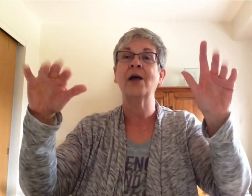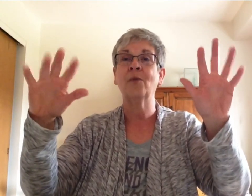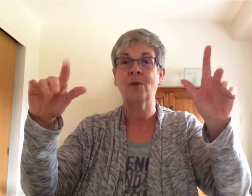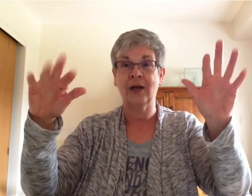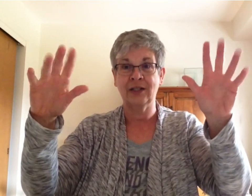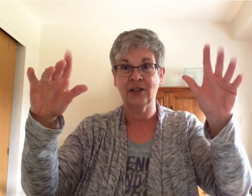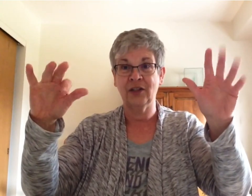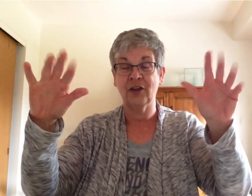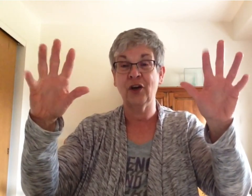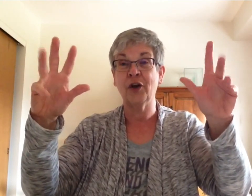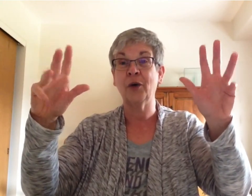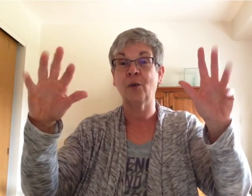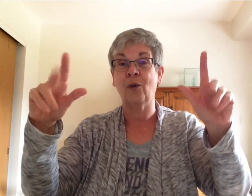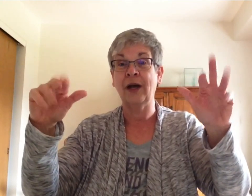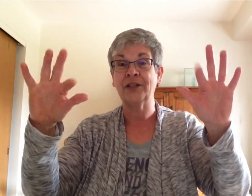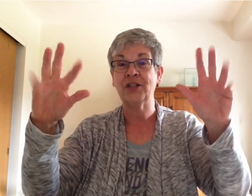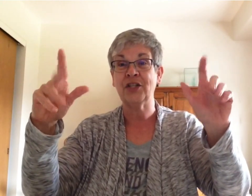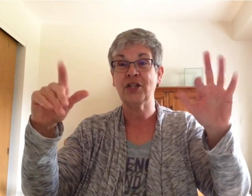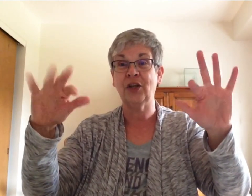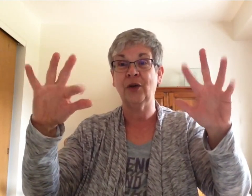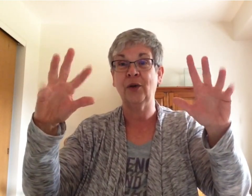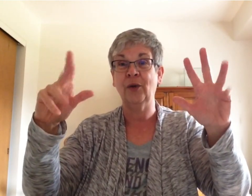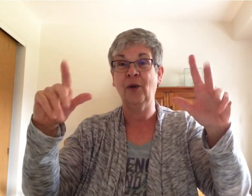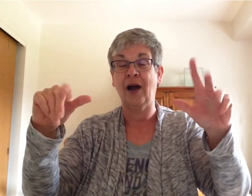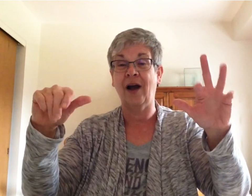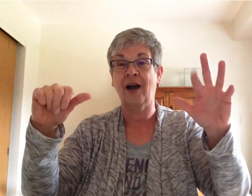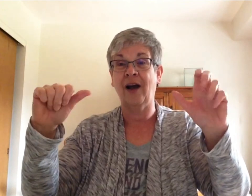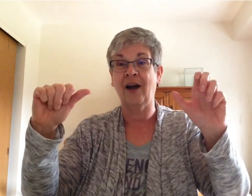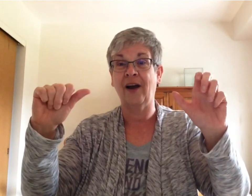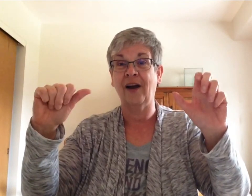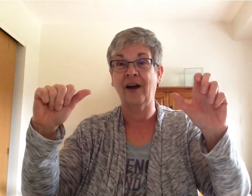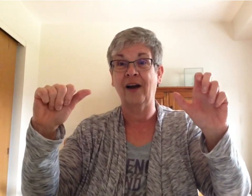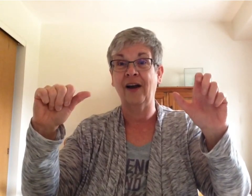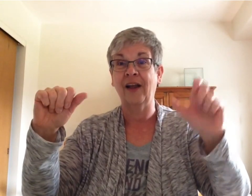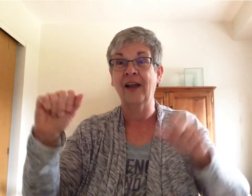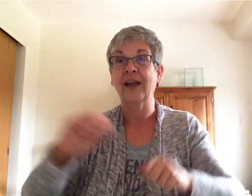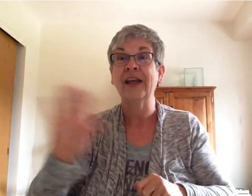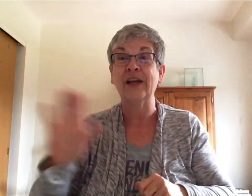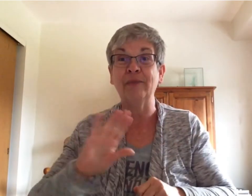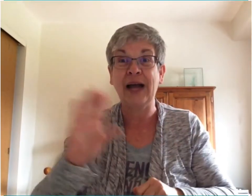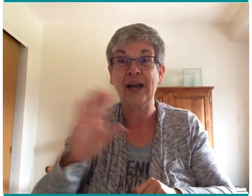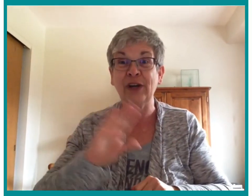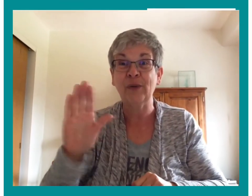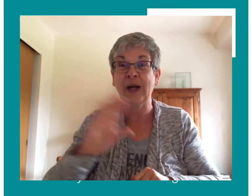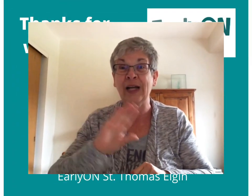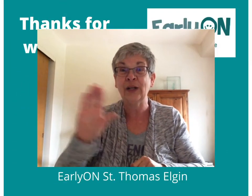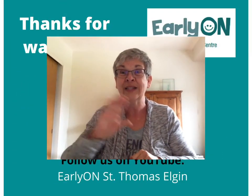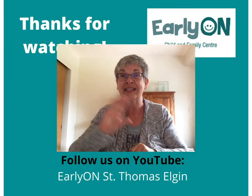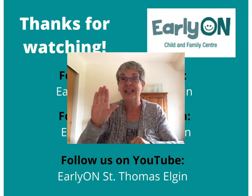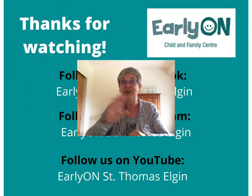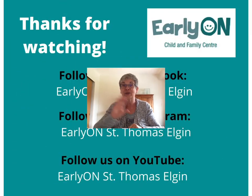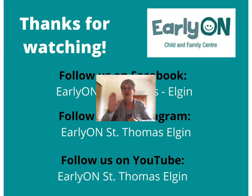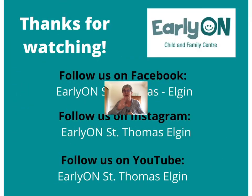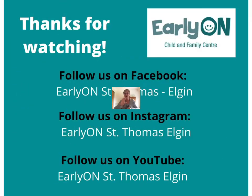wonder what you are. Goodbye, everyone. See you soon.